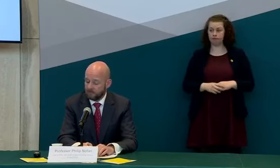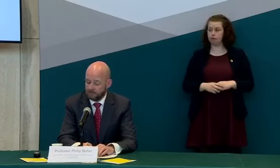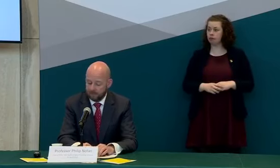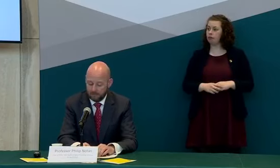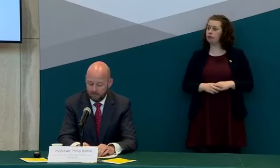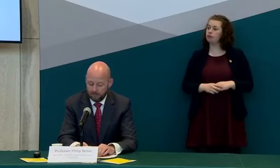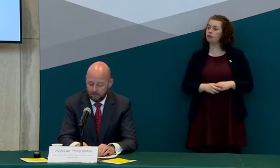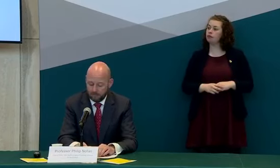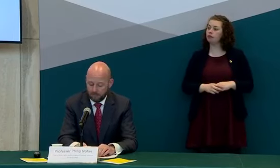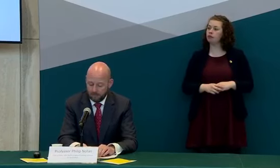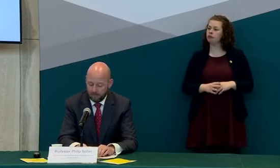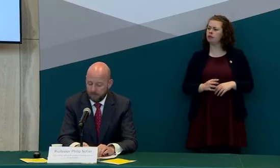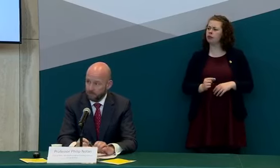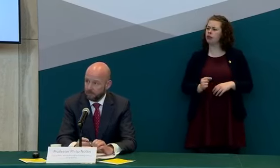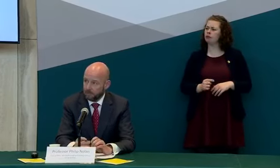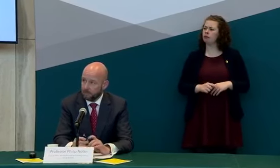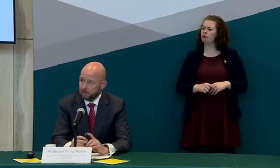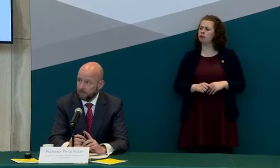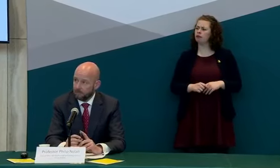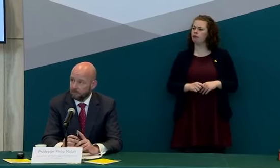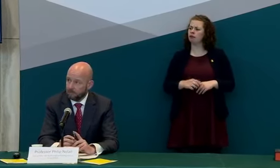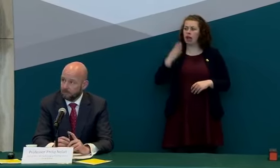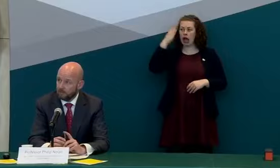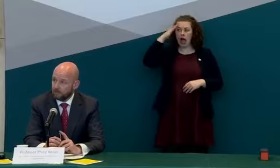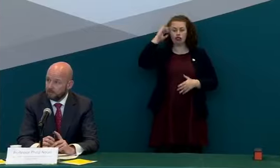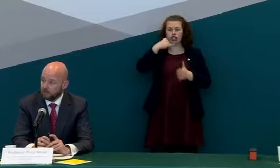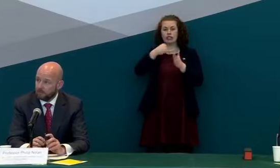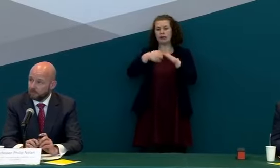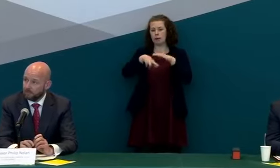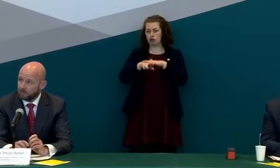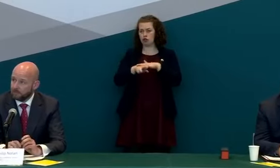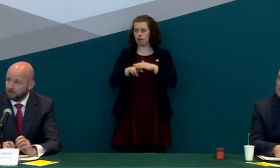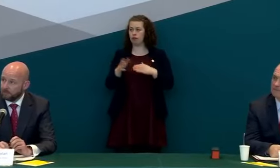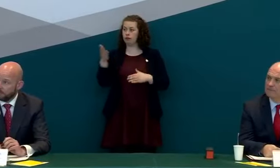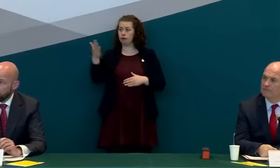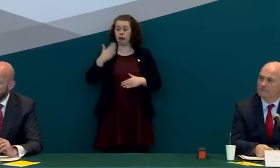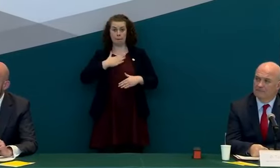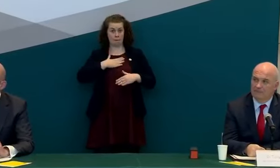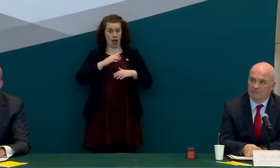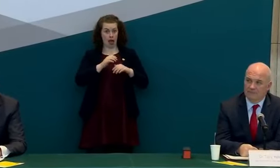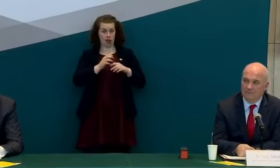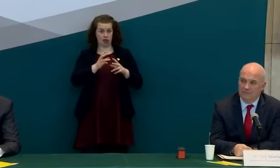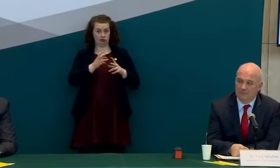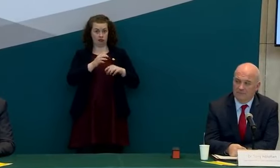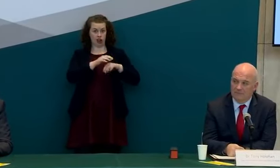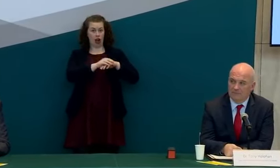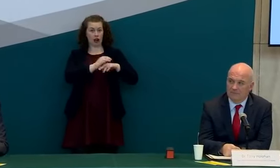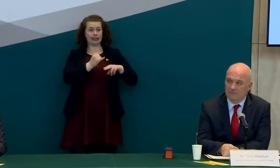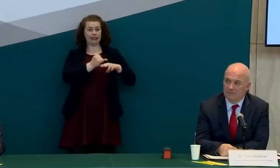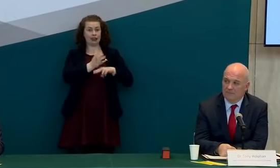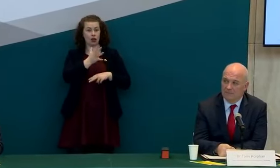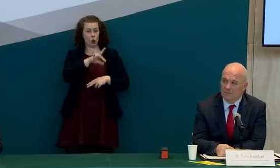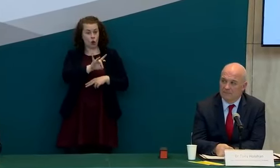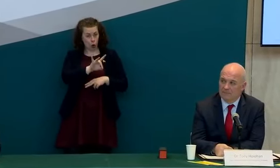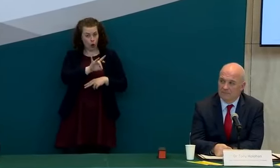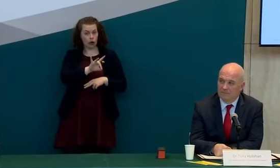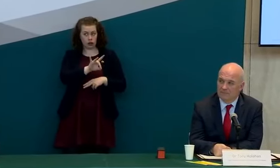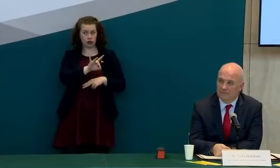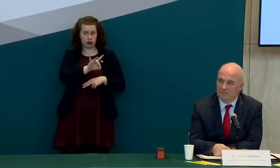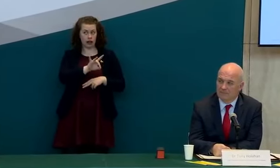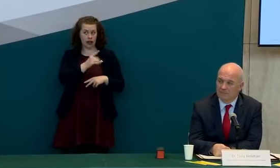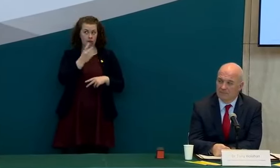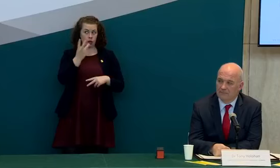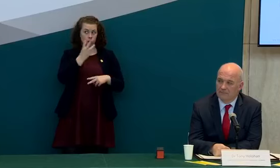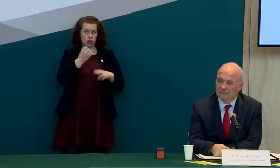sounder tony um the my colleagues in cork for the last 10 days we've been monitoring operations at parky cleave and also uh we've been monitoring